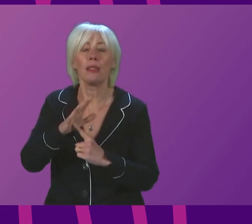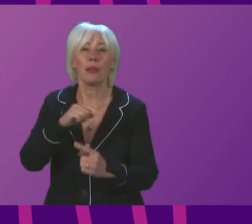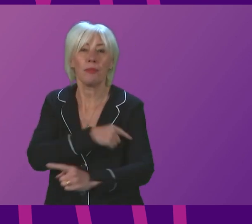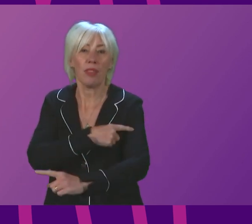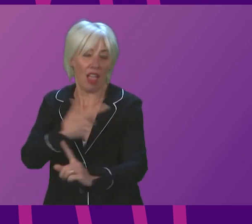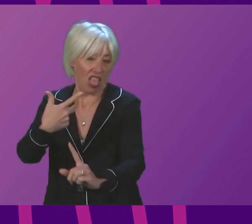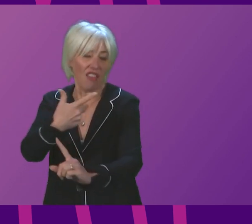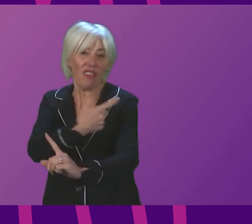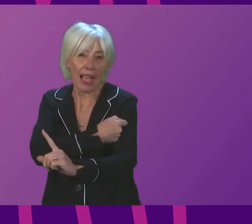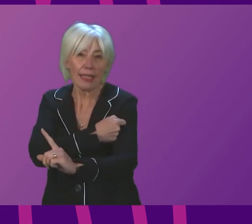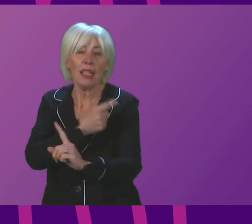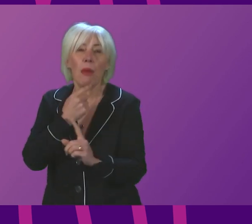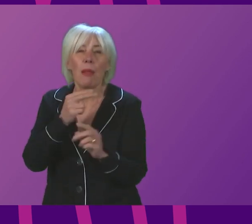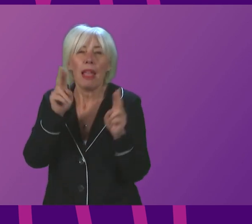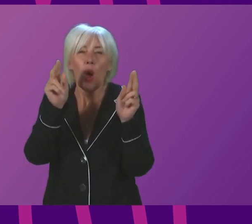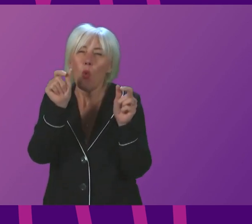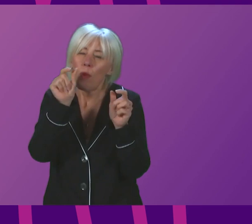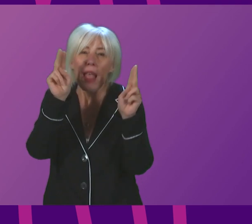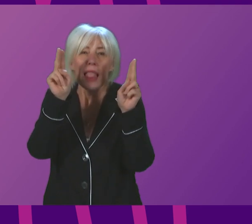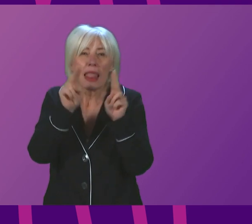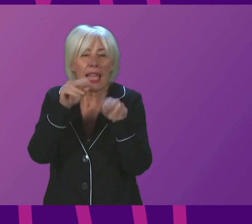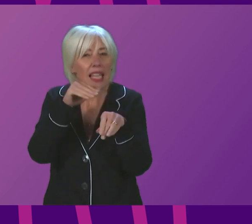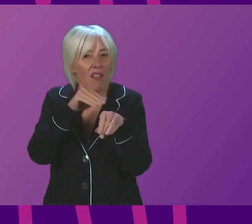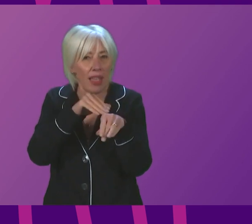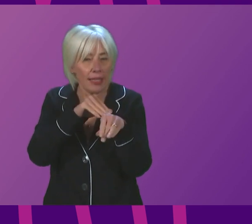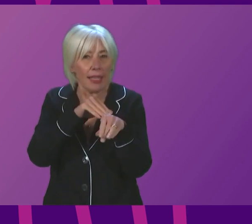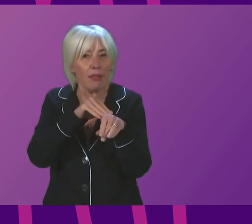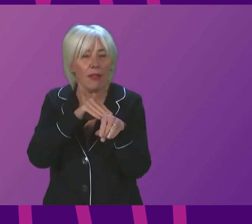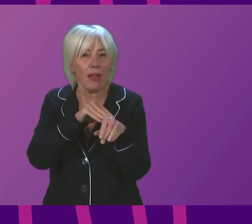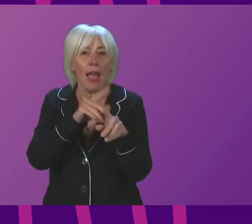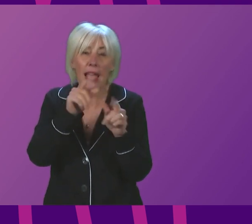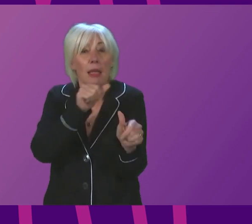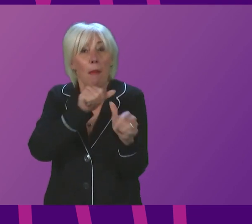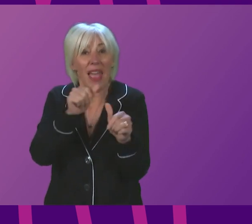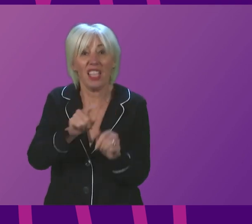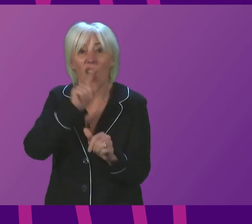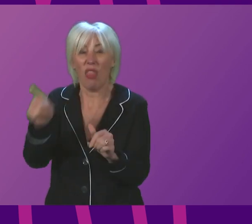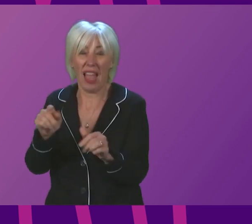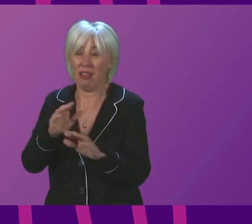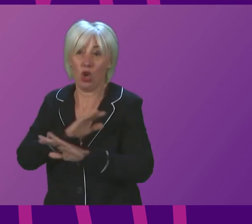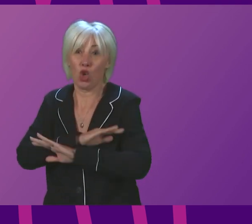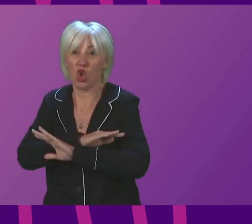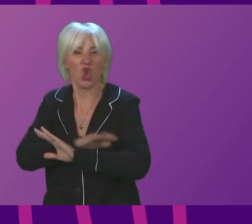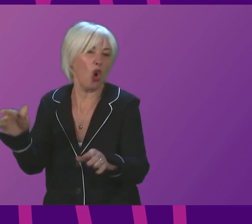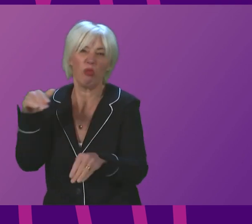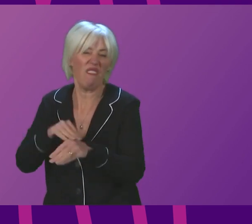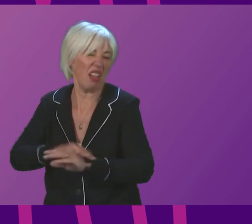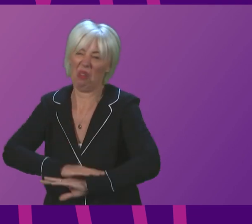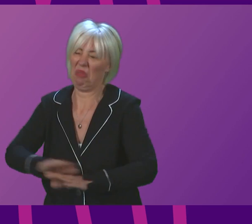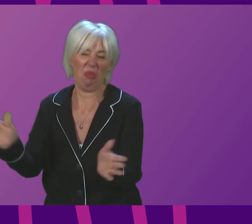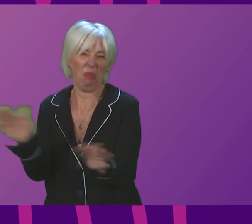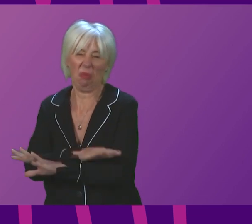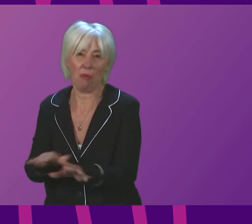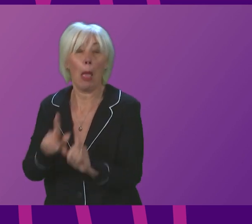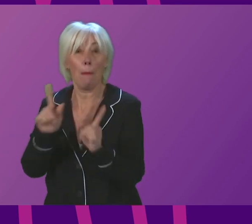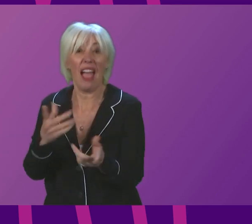slightly less effective is not the same nowhere near it, in fact, as vaccines being ineffective. Being vaccinated will still give